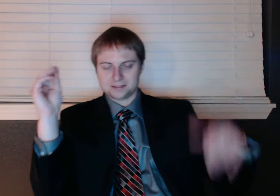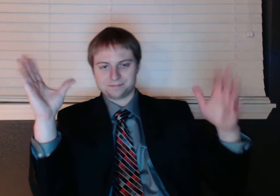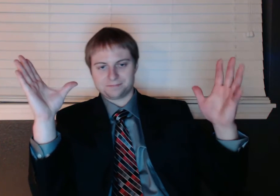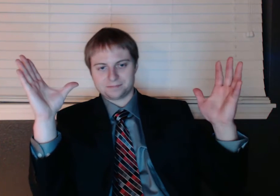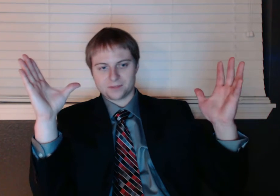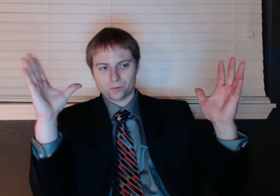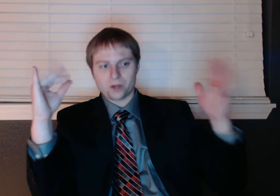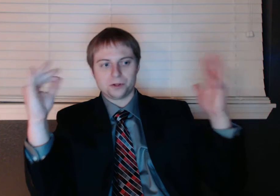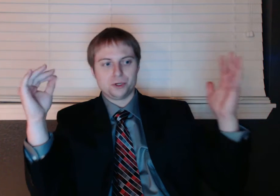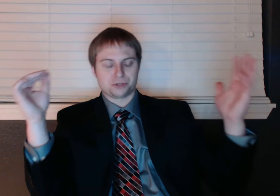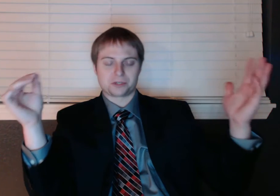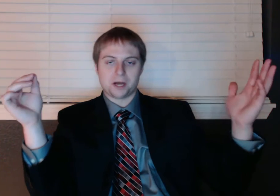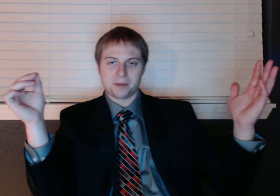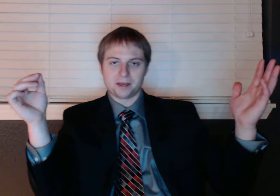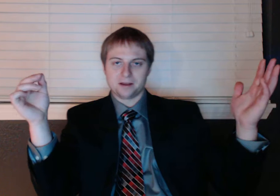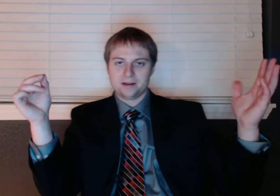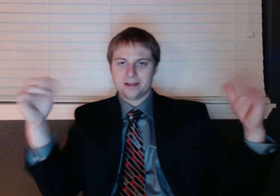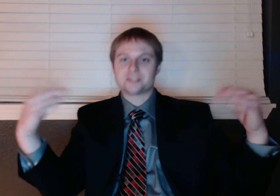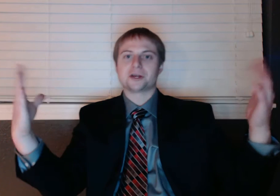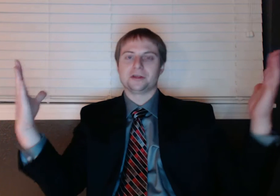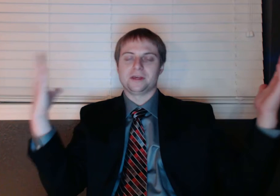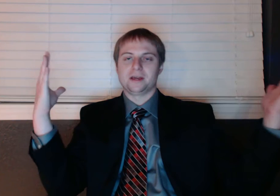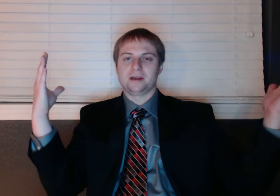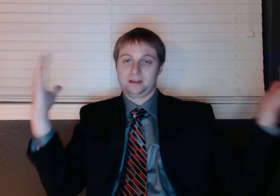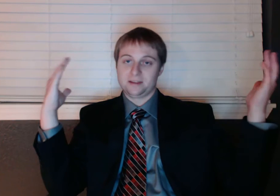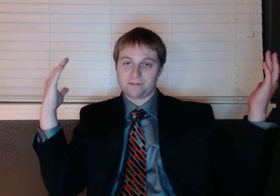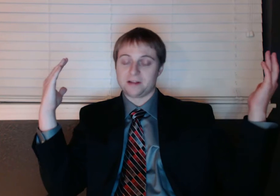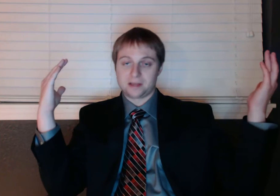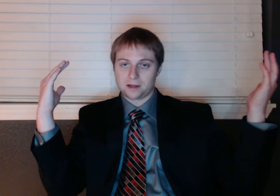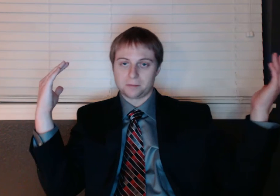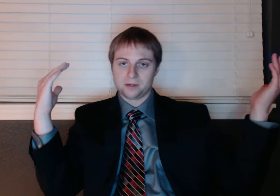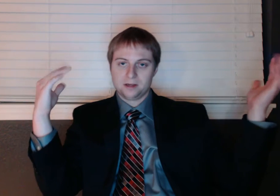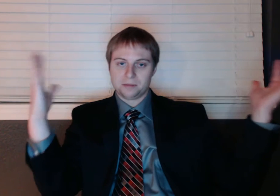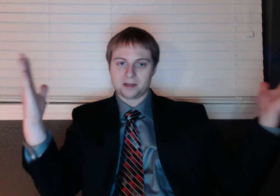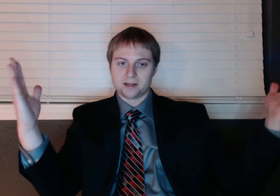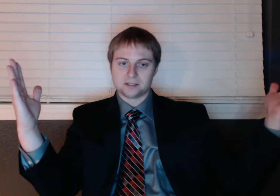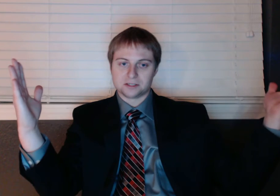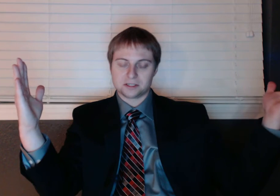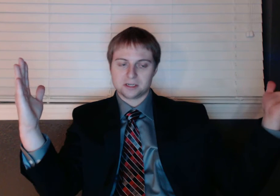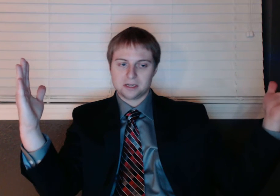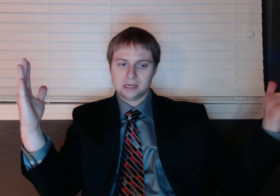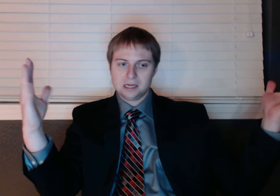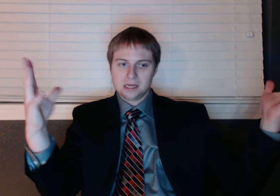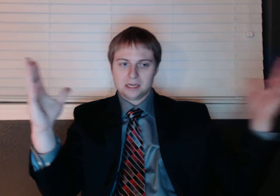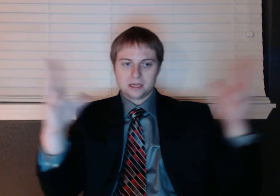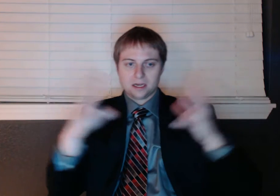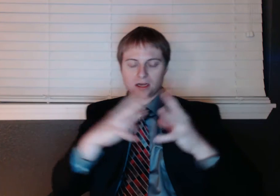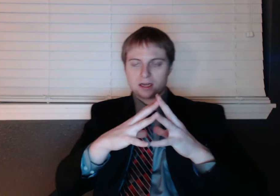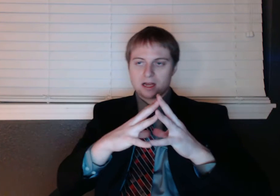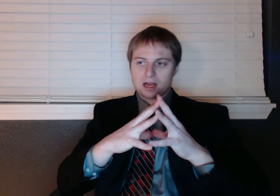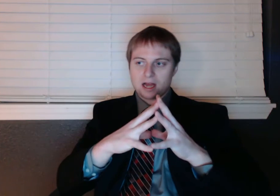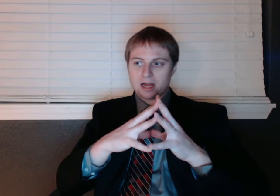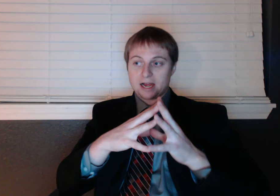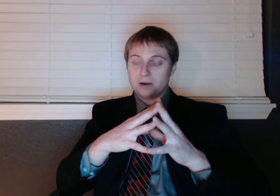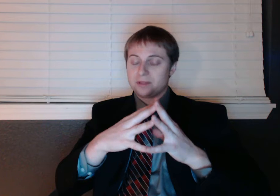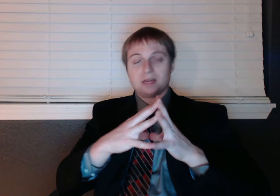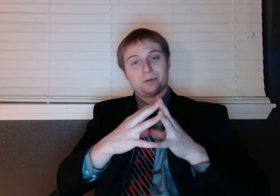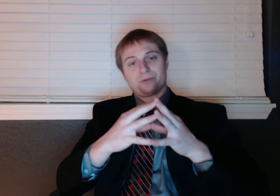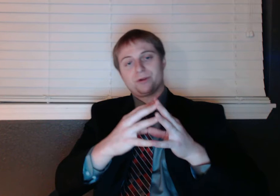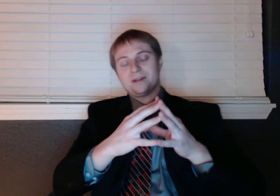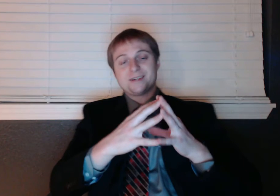we all knew this was coming. It's a good thing it did finally come because I don't think anyone really